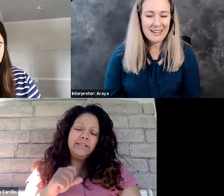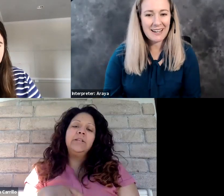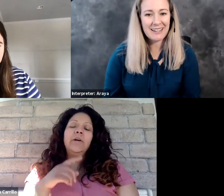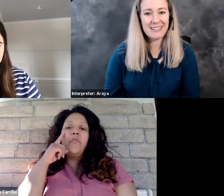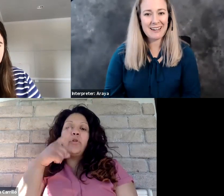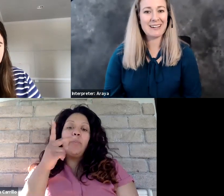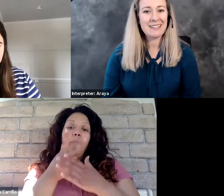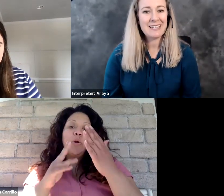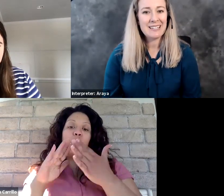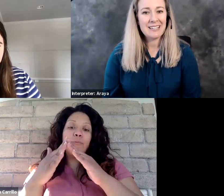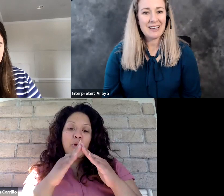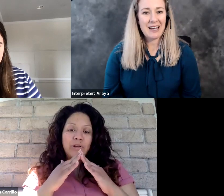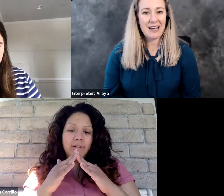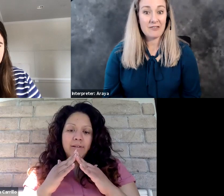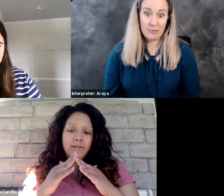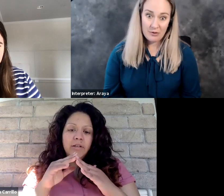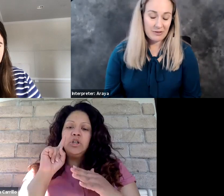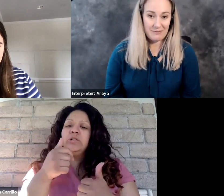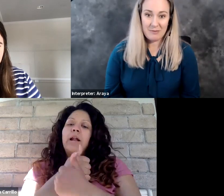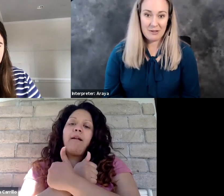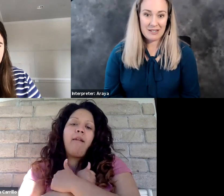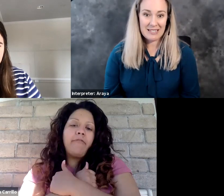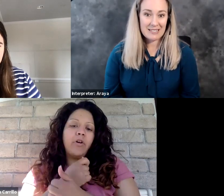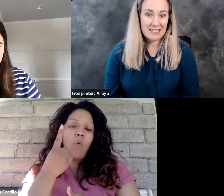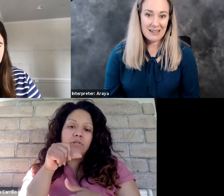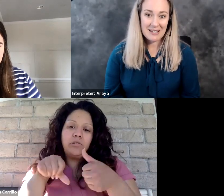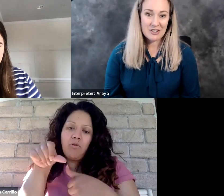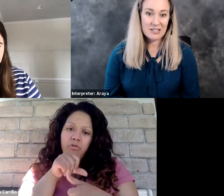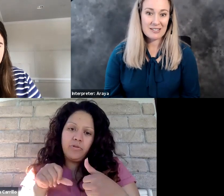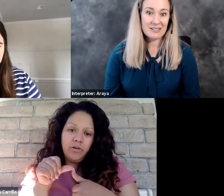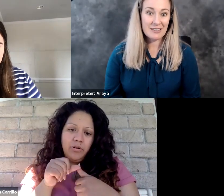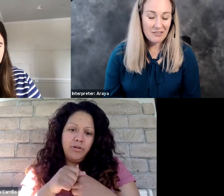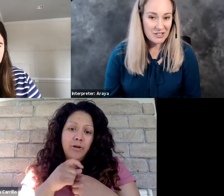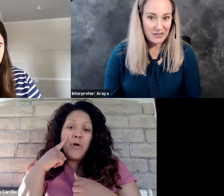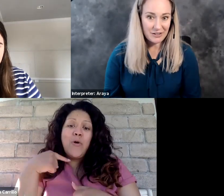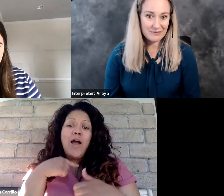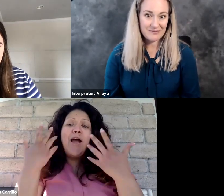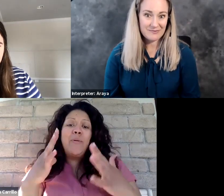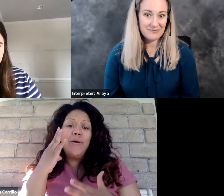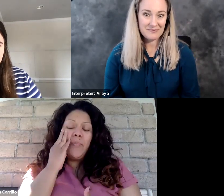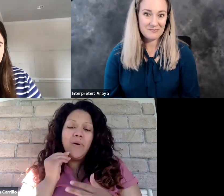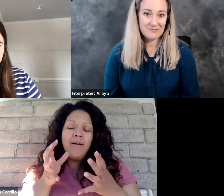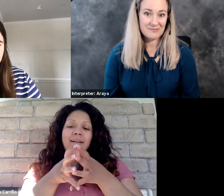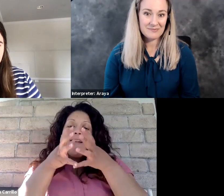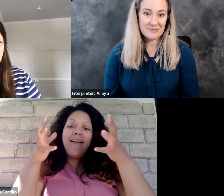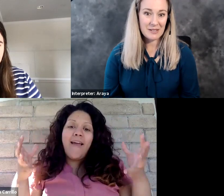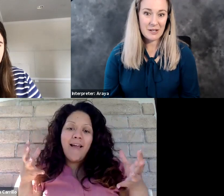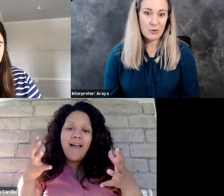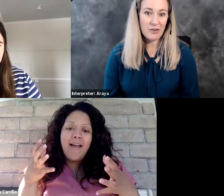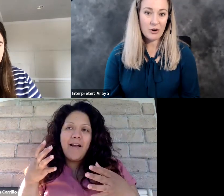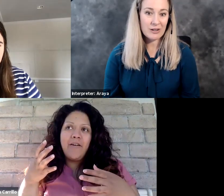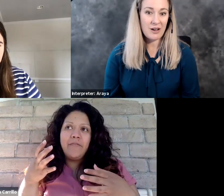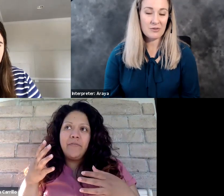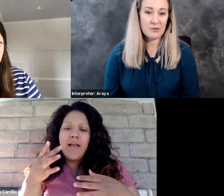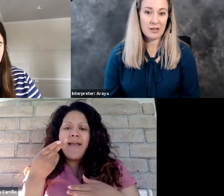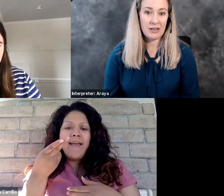Yeah. Yeah. Uh, for both communities just to love each other, you know,